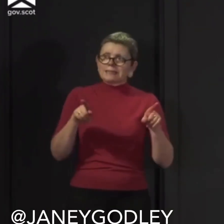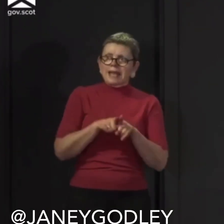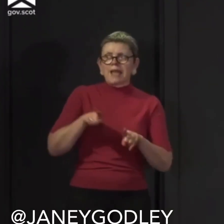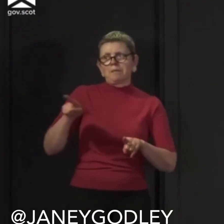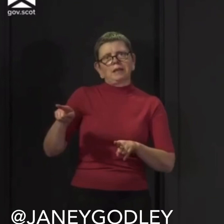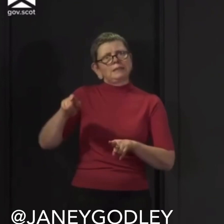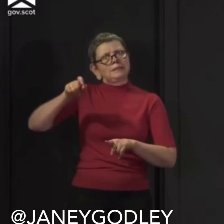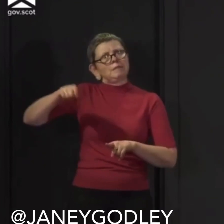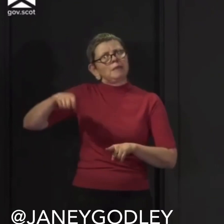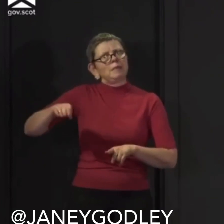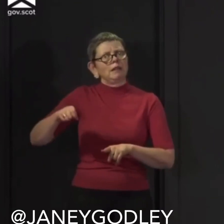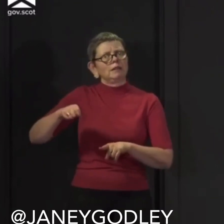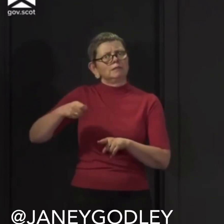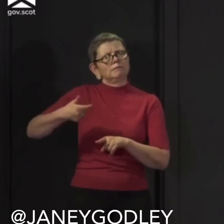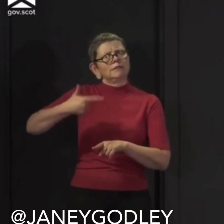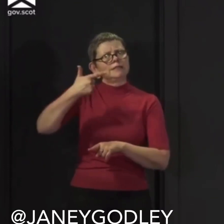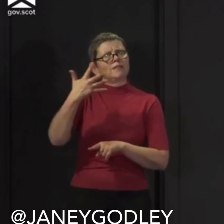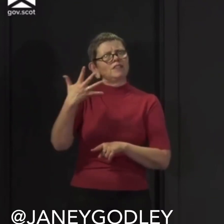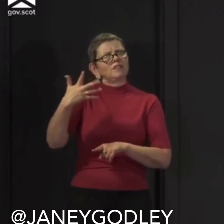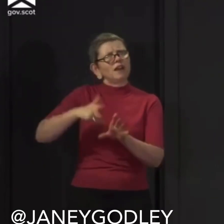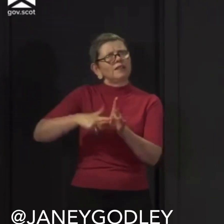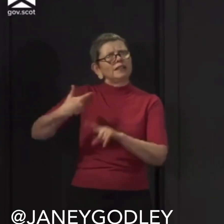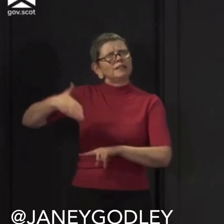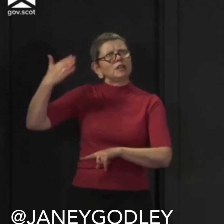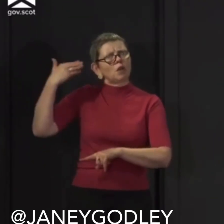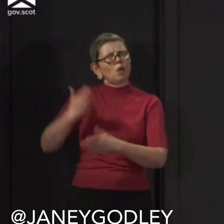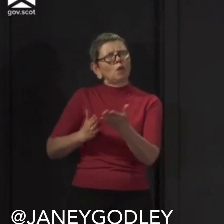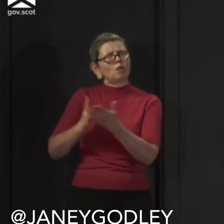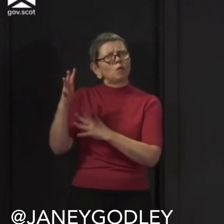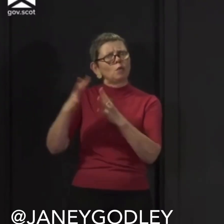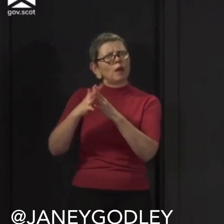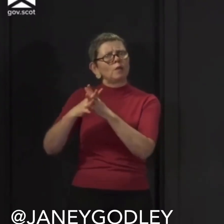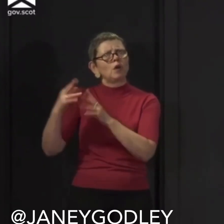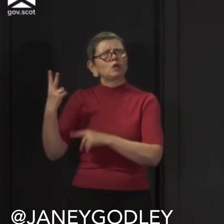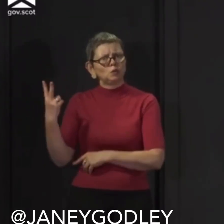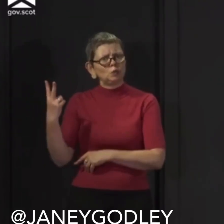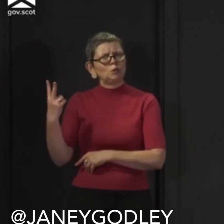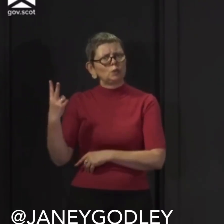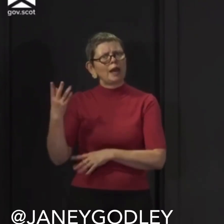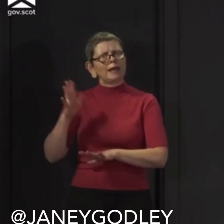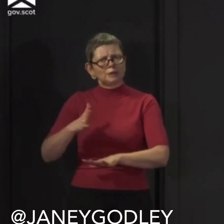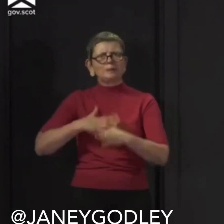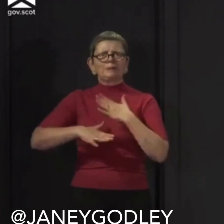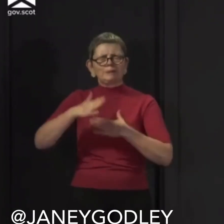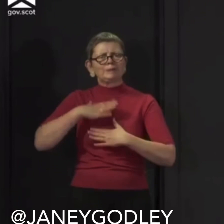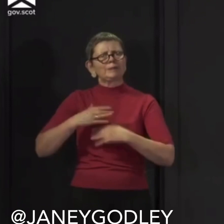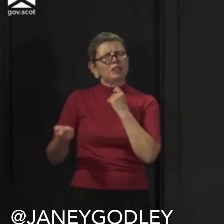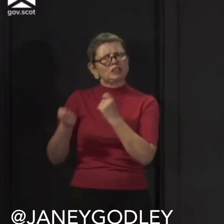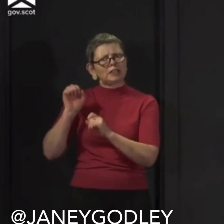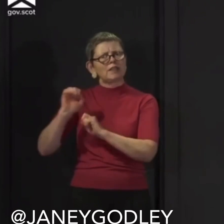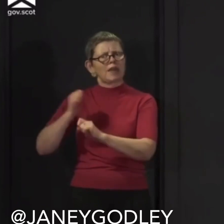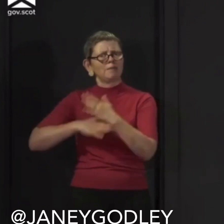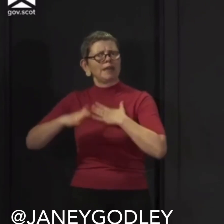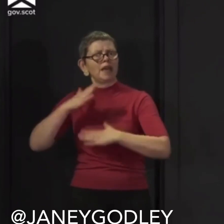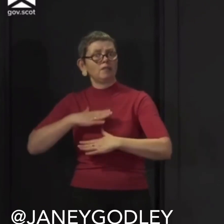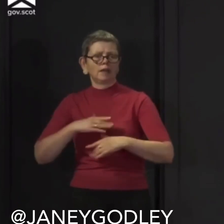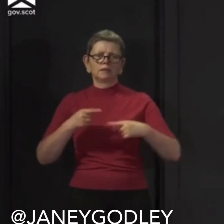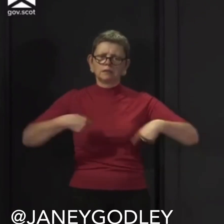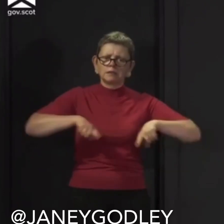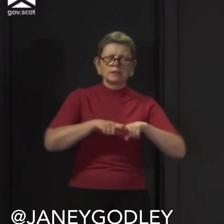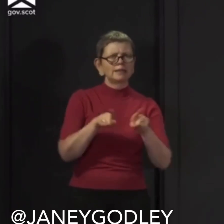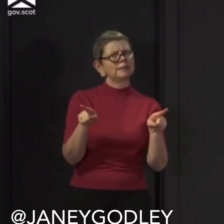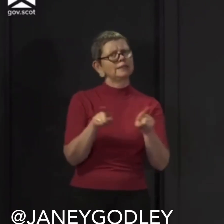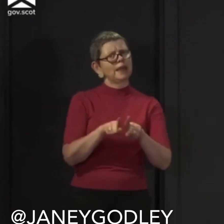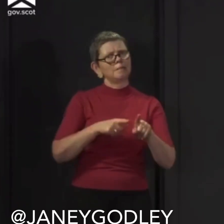evacuation of the rules, he is going to do the lockdown until June. So all that shite you read in the newspapers,